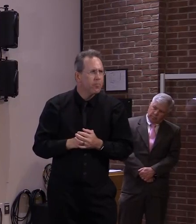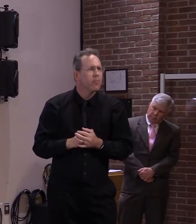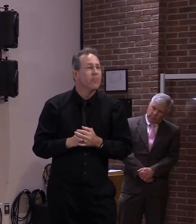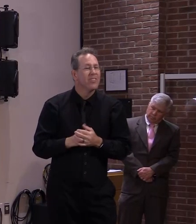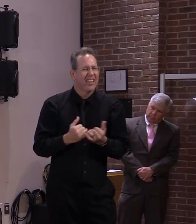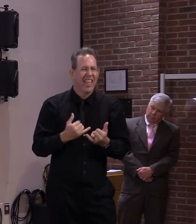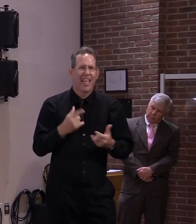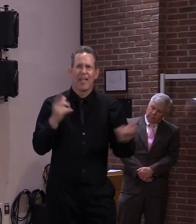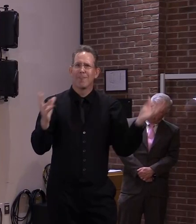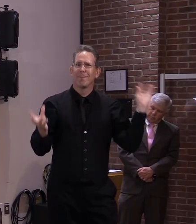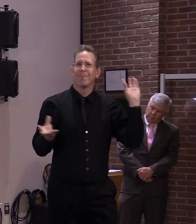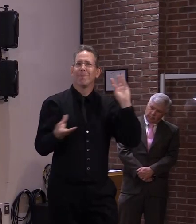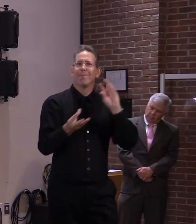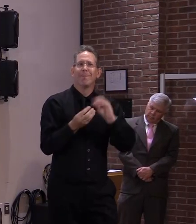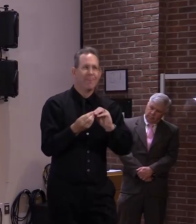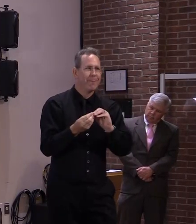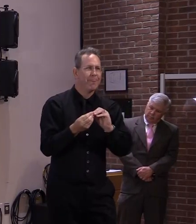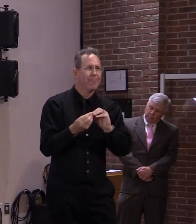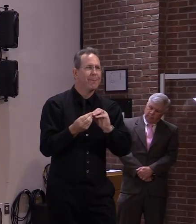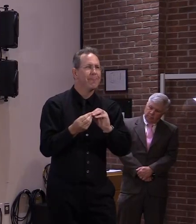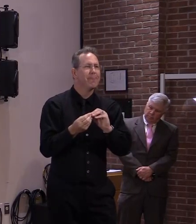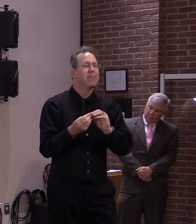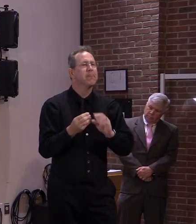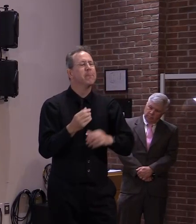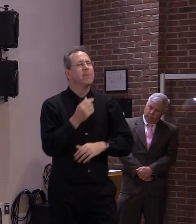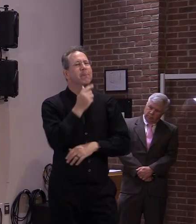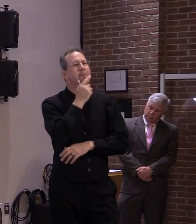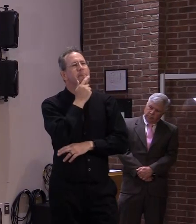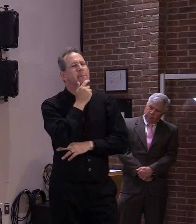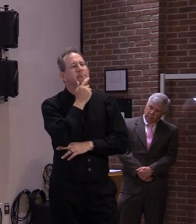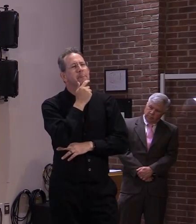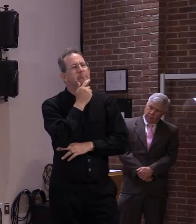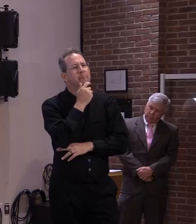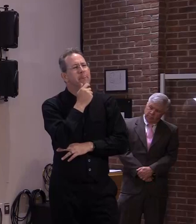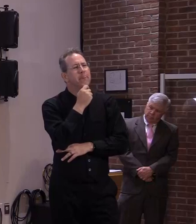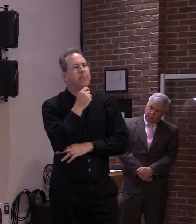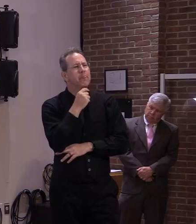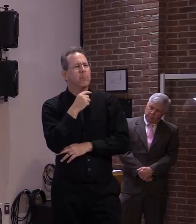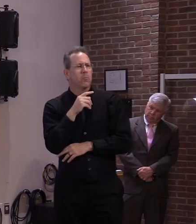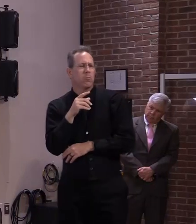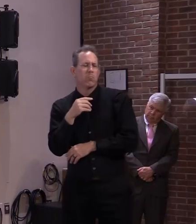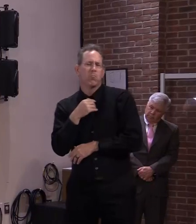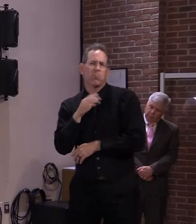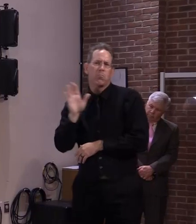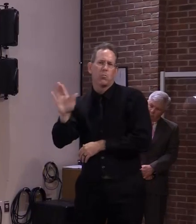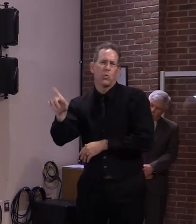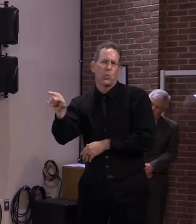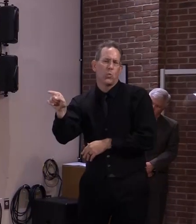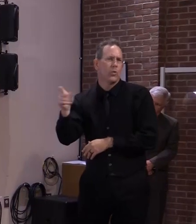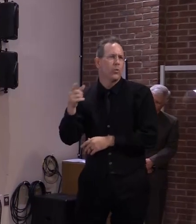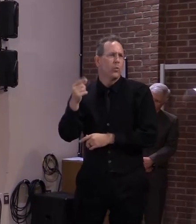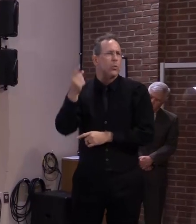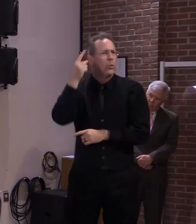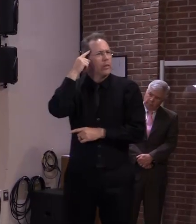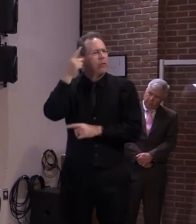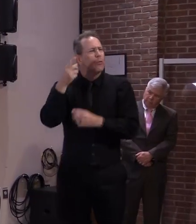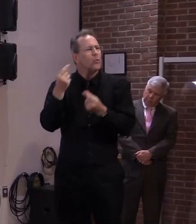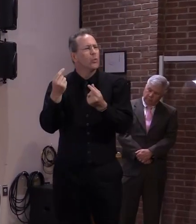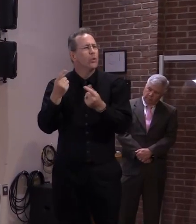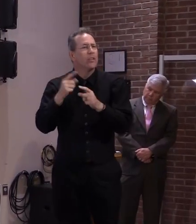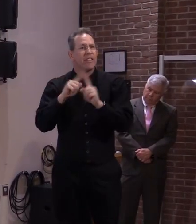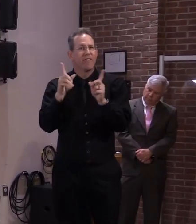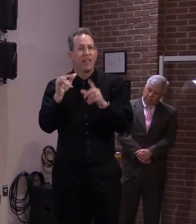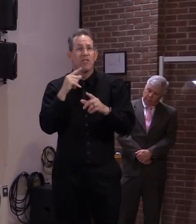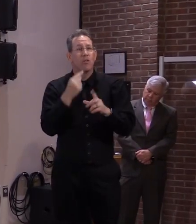uh what would you have done different um if if you could go back 15 16